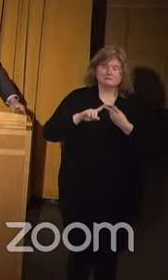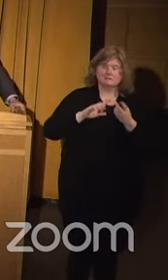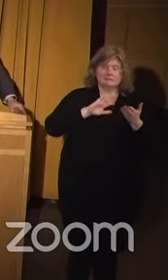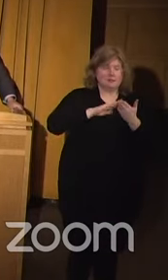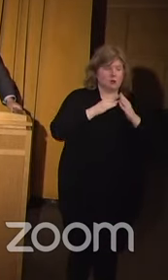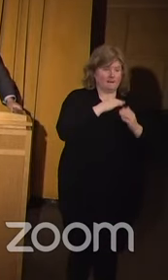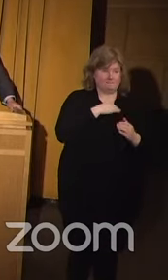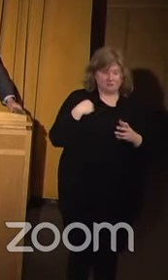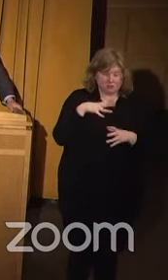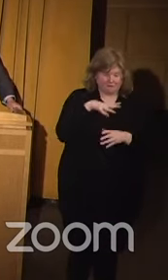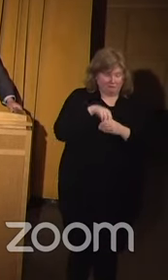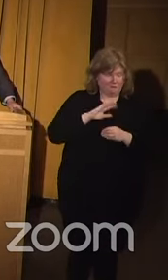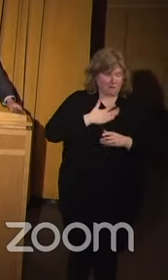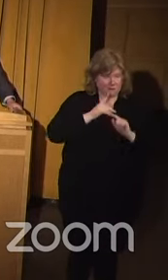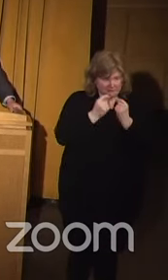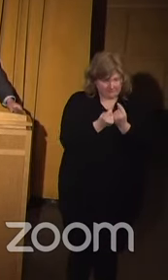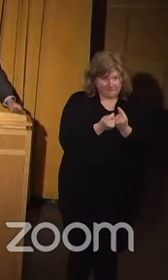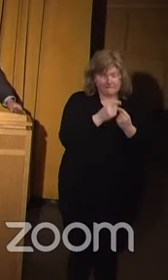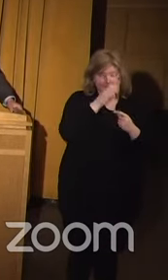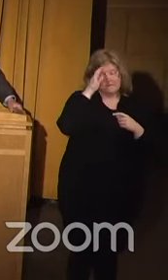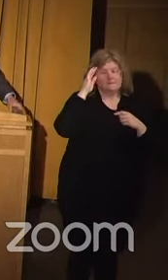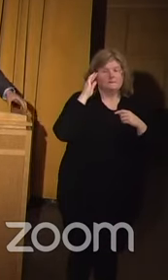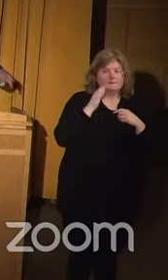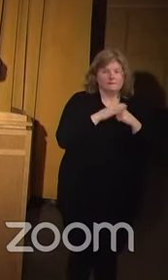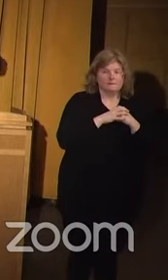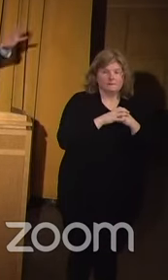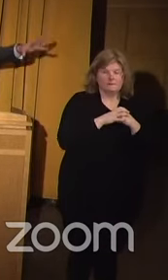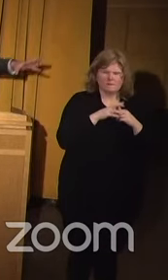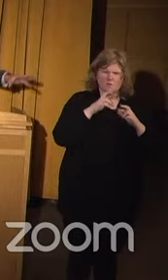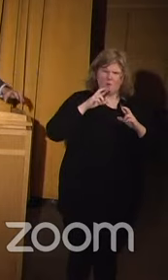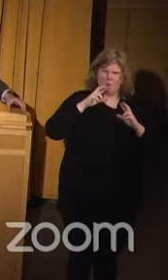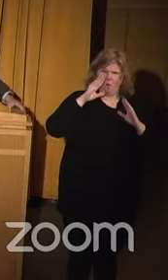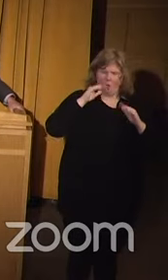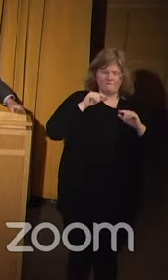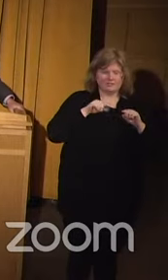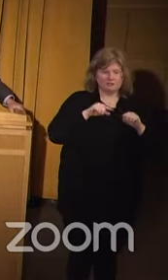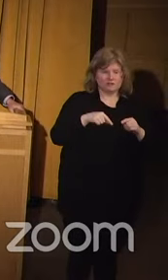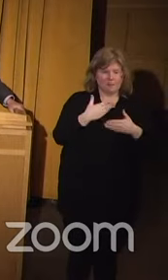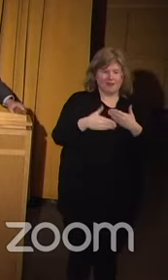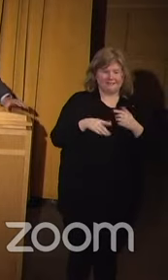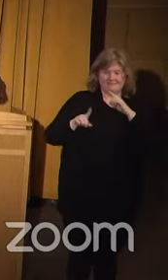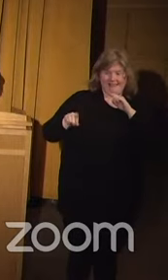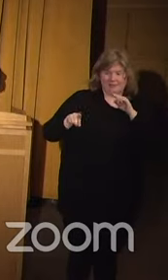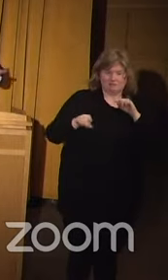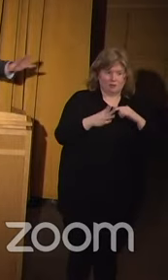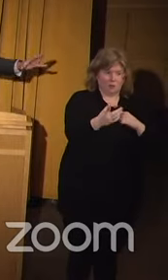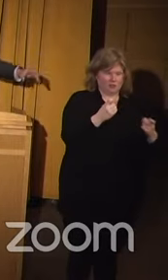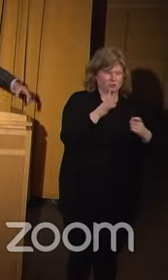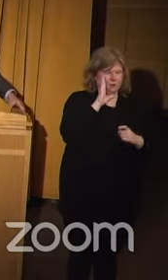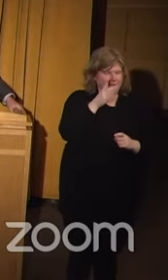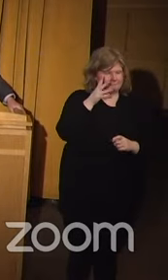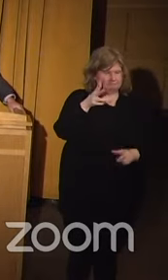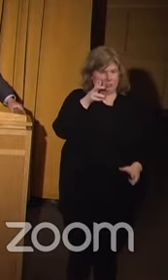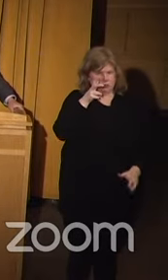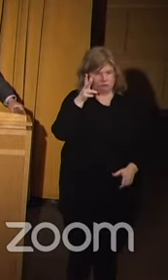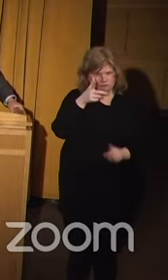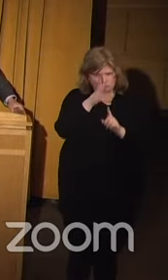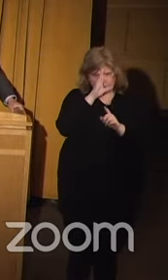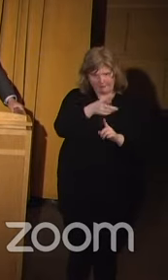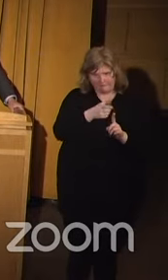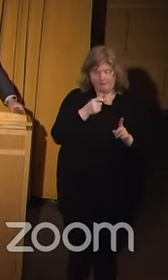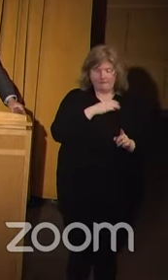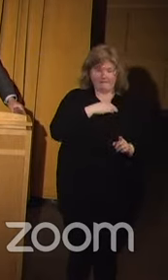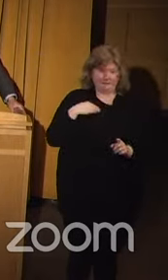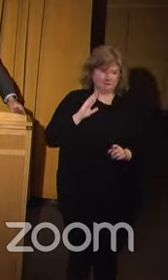members on our team, and hopefully during the process of answering the questions, you'll hear directly from all the members